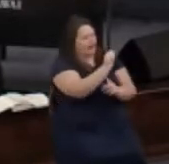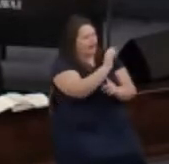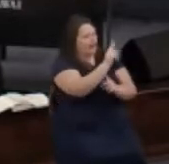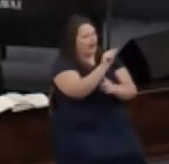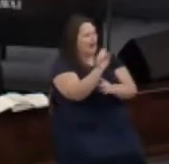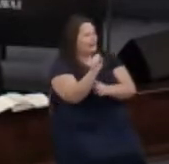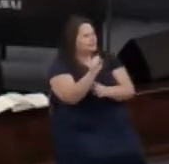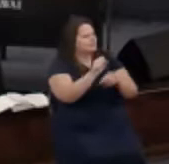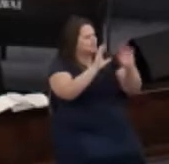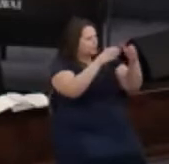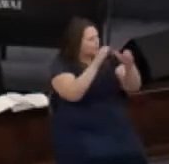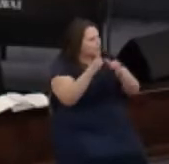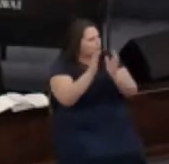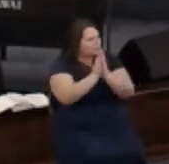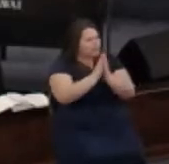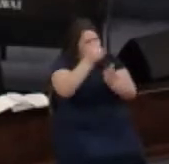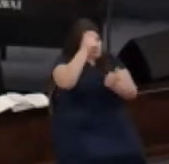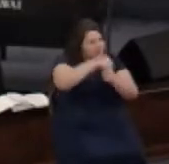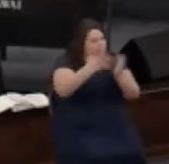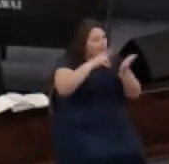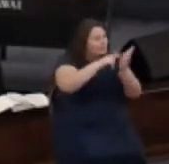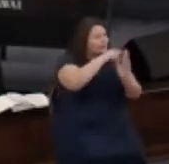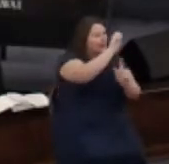anybody remember what those stood for